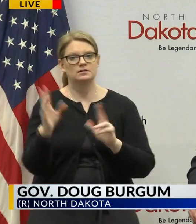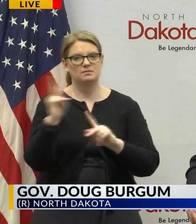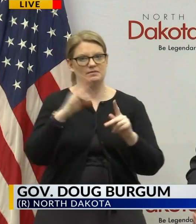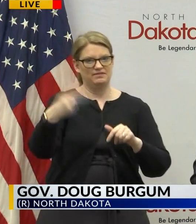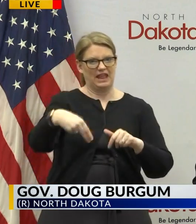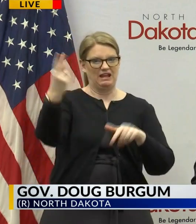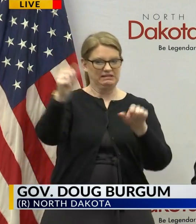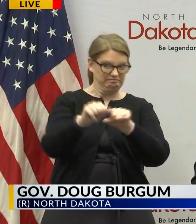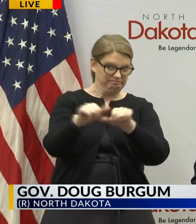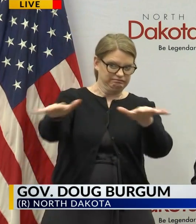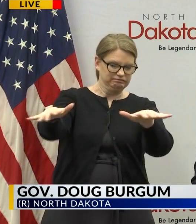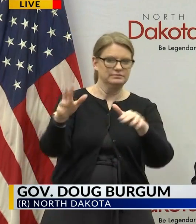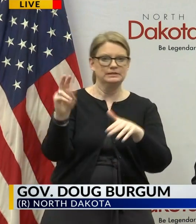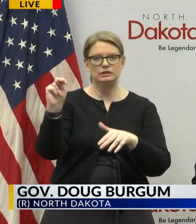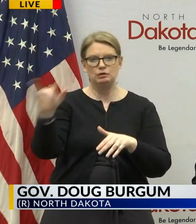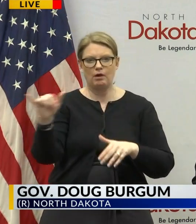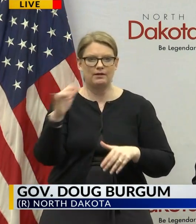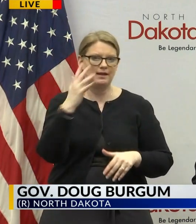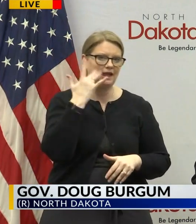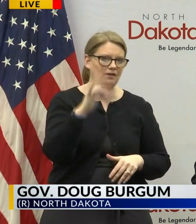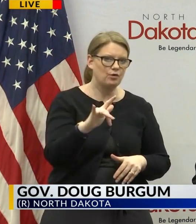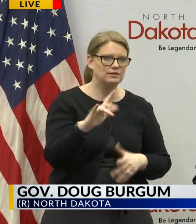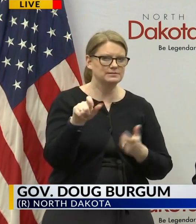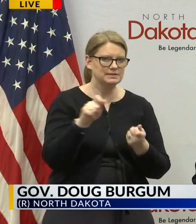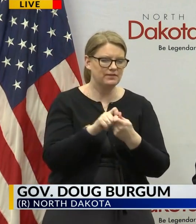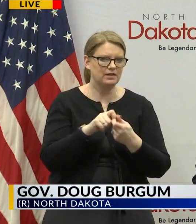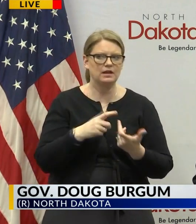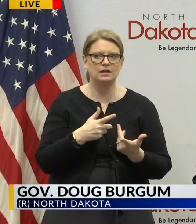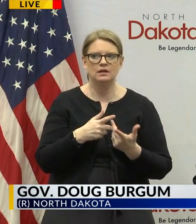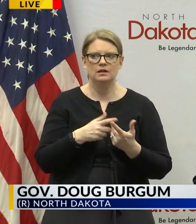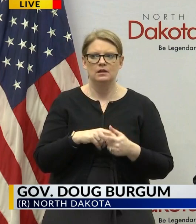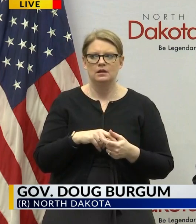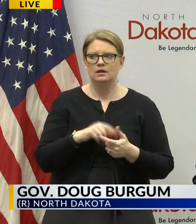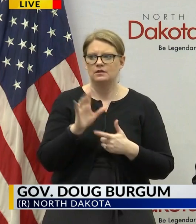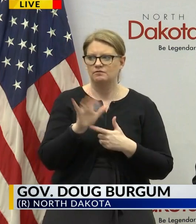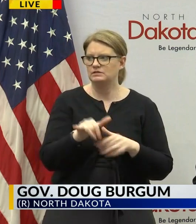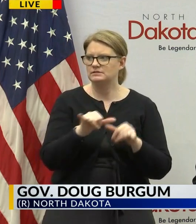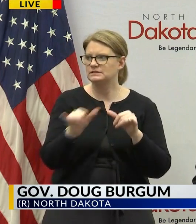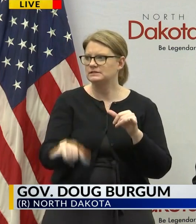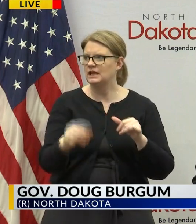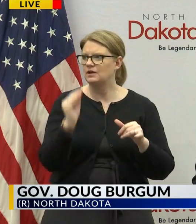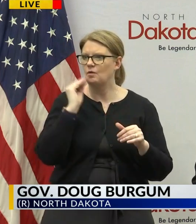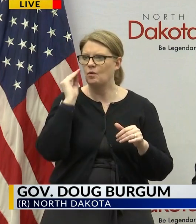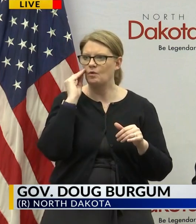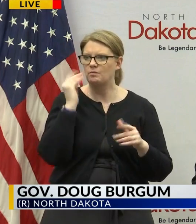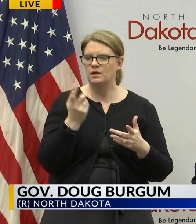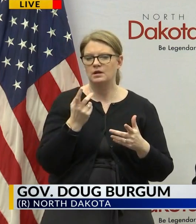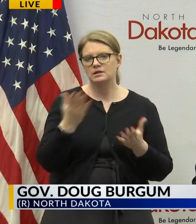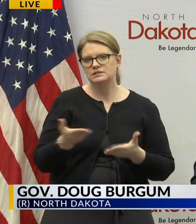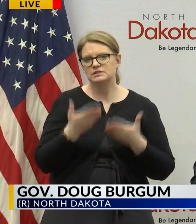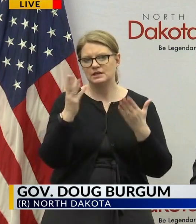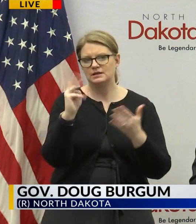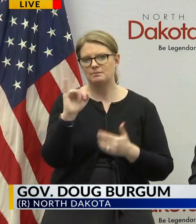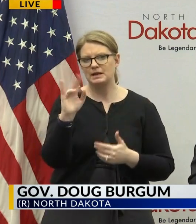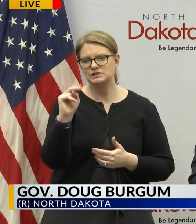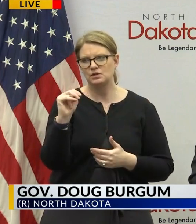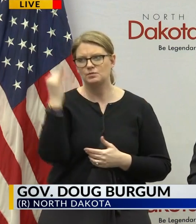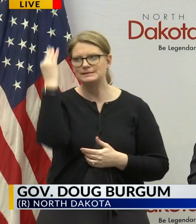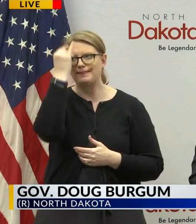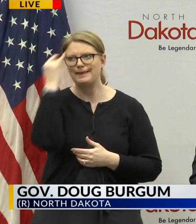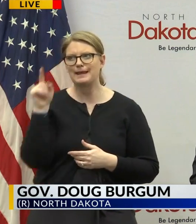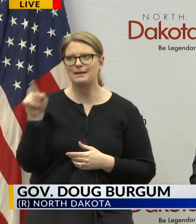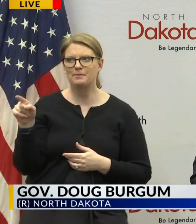number of outbreaks uh new york and california uh specifically uh and equipment and it would suggest that minnesota was thinking about it